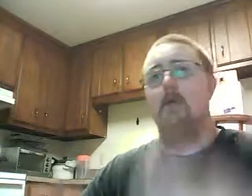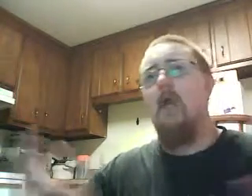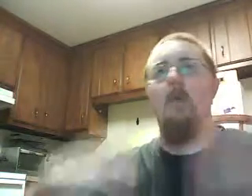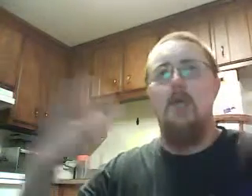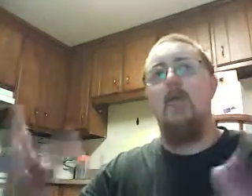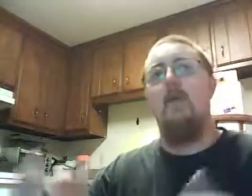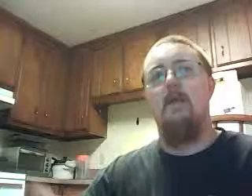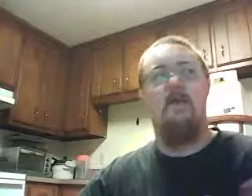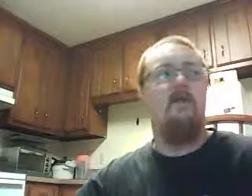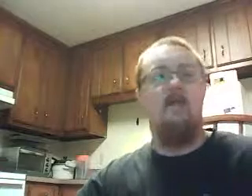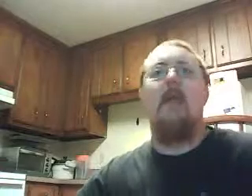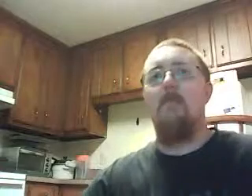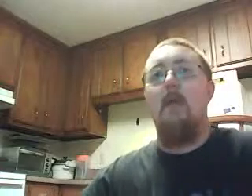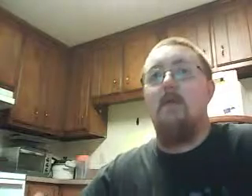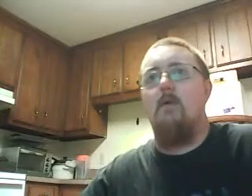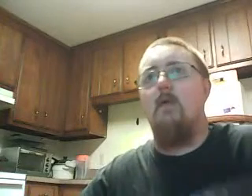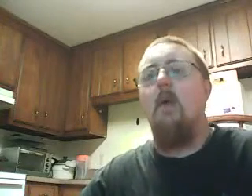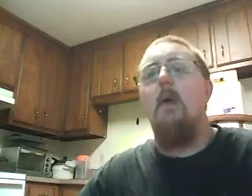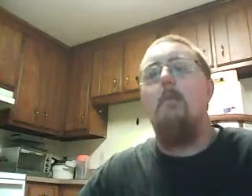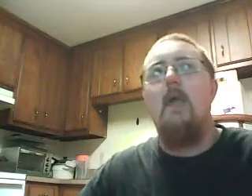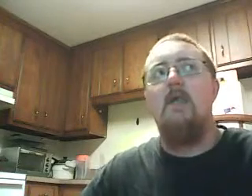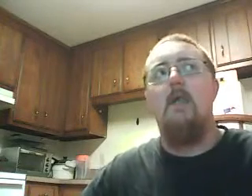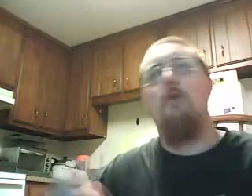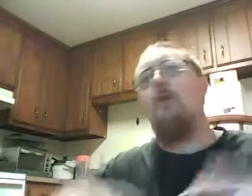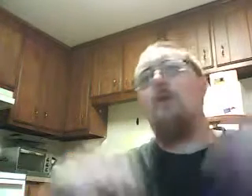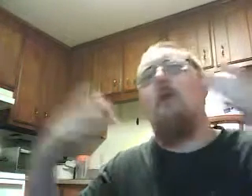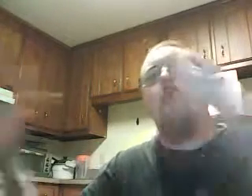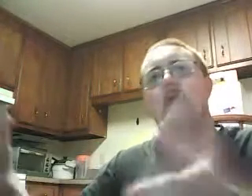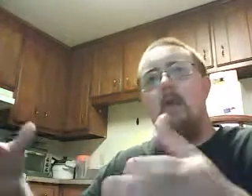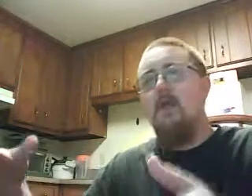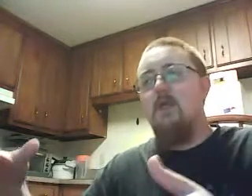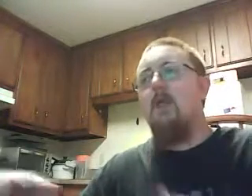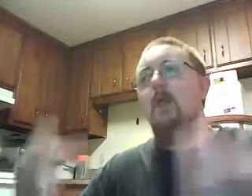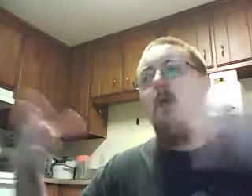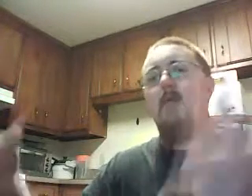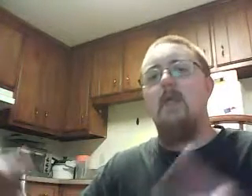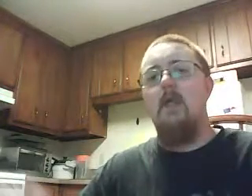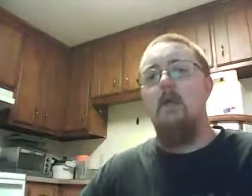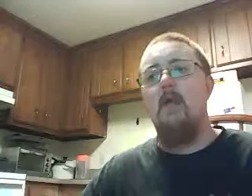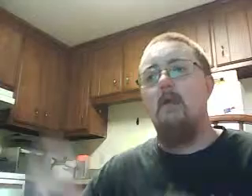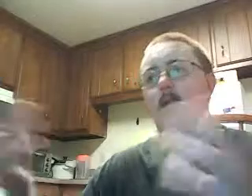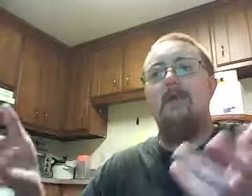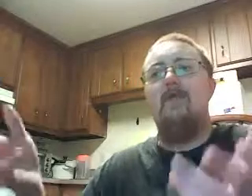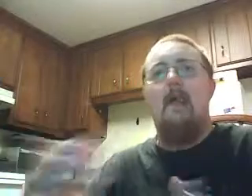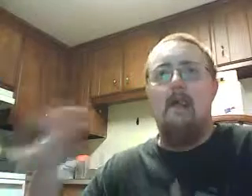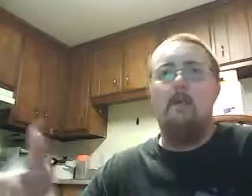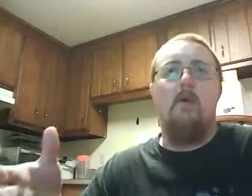languishing in and it's just taking up space in your place, you know, you can get rid of that on Listia. You can get rid of it, you know, get a, even if you get like a couple hundred